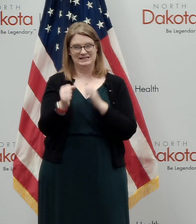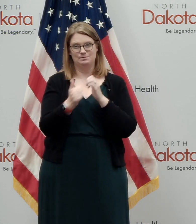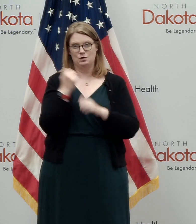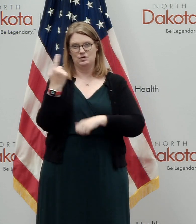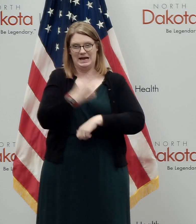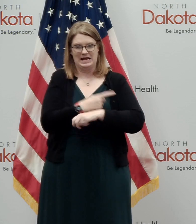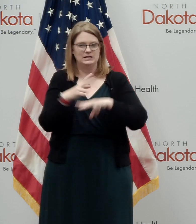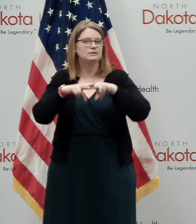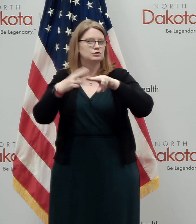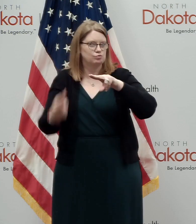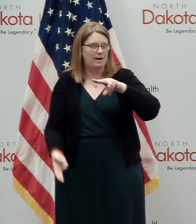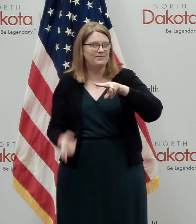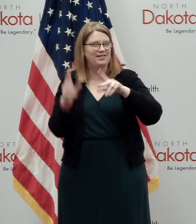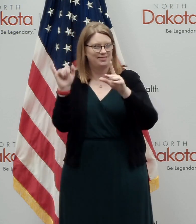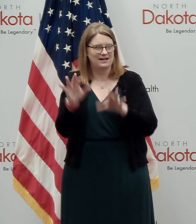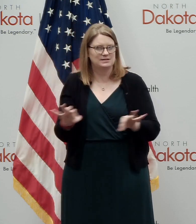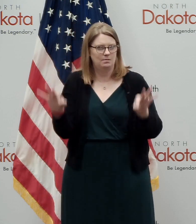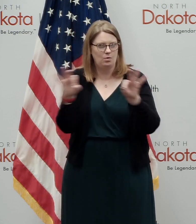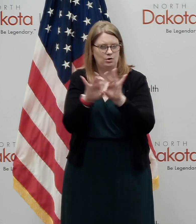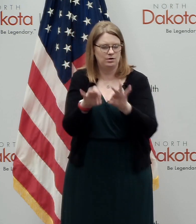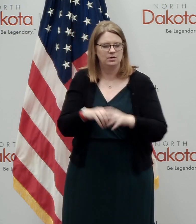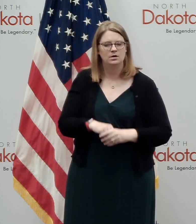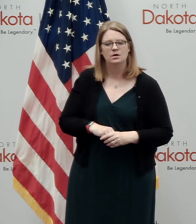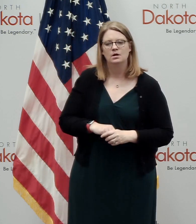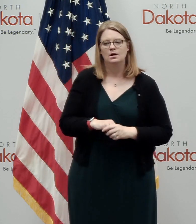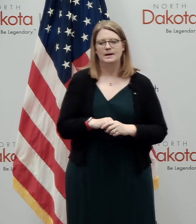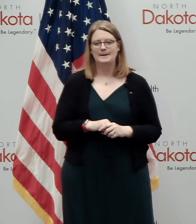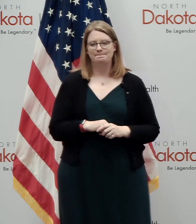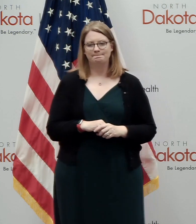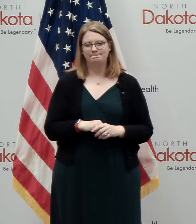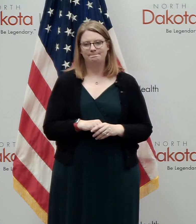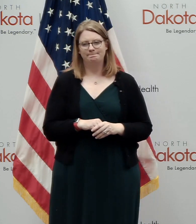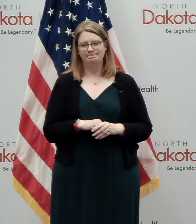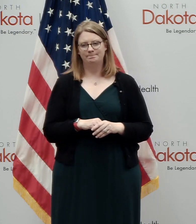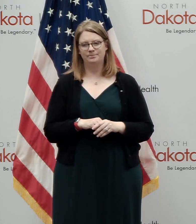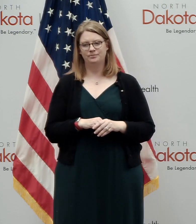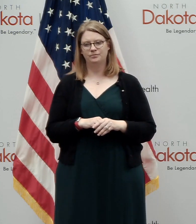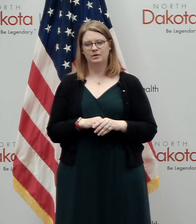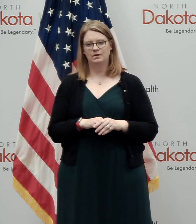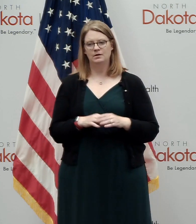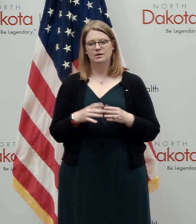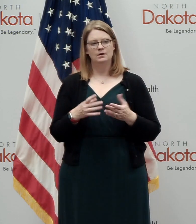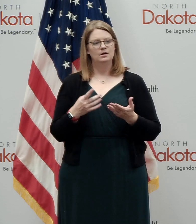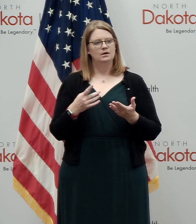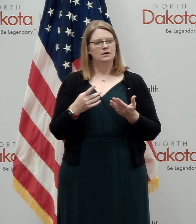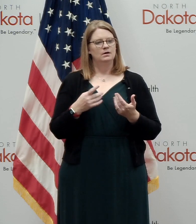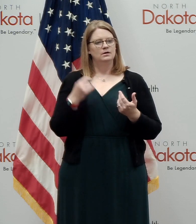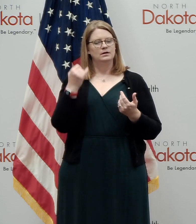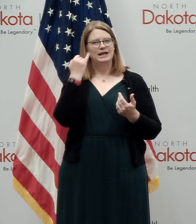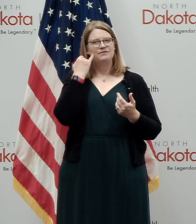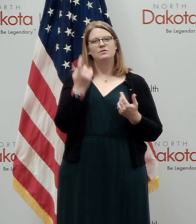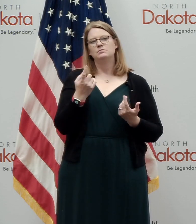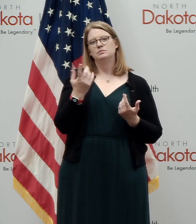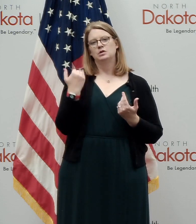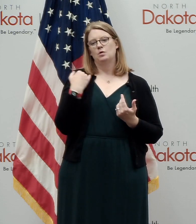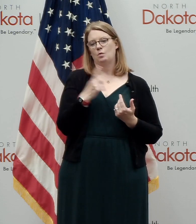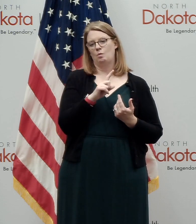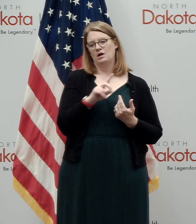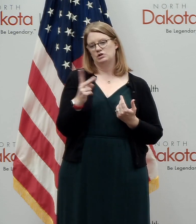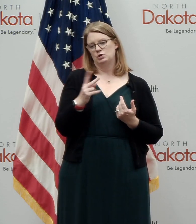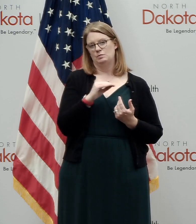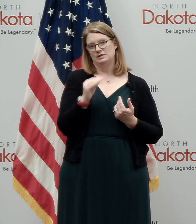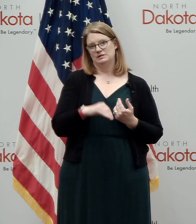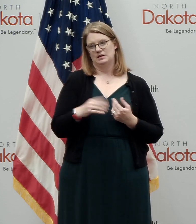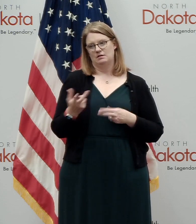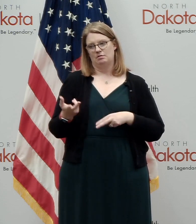we, we, the other thing which we want to take a look at too, when we talk about growth, if we've been at one or two percent, we go to five percent,